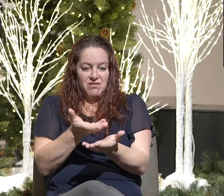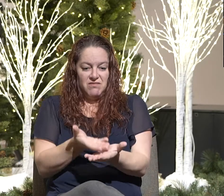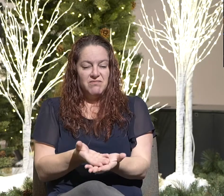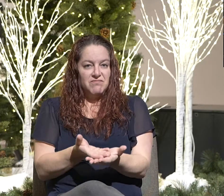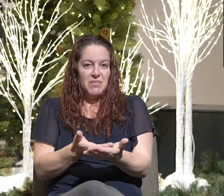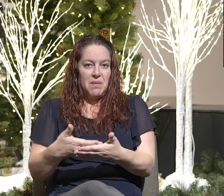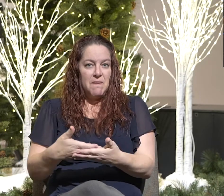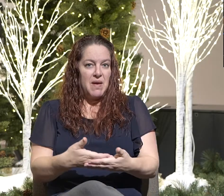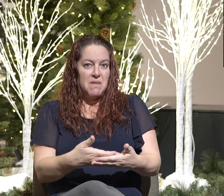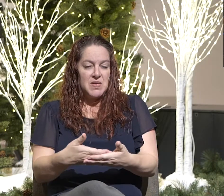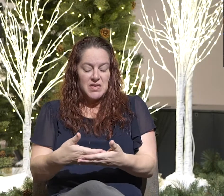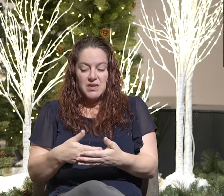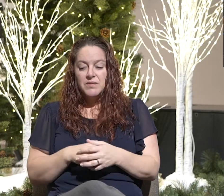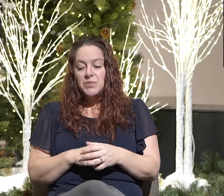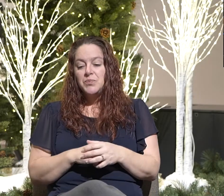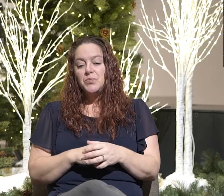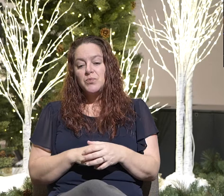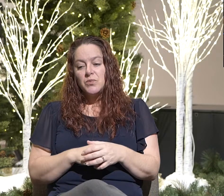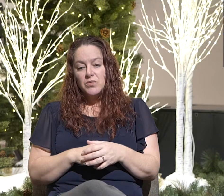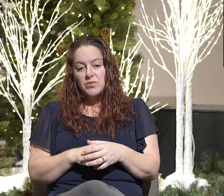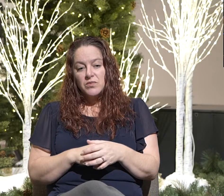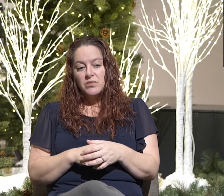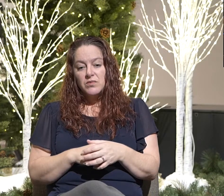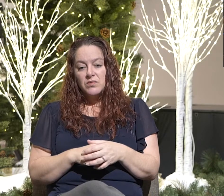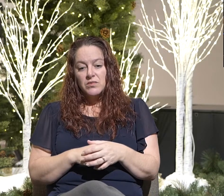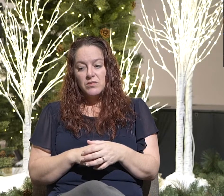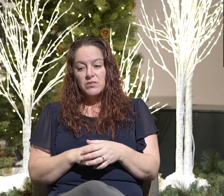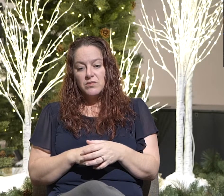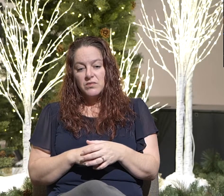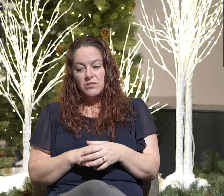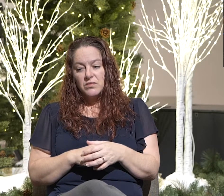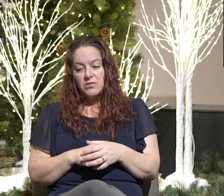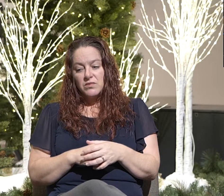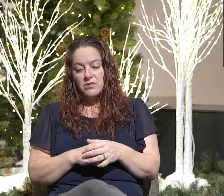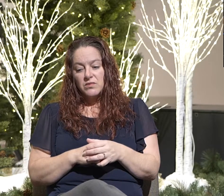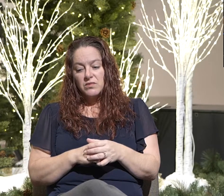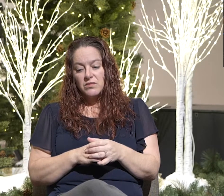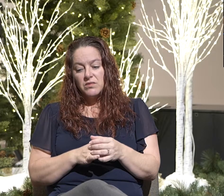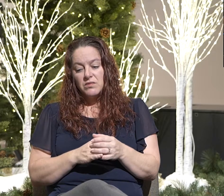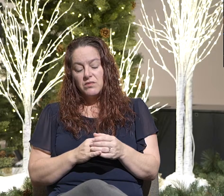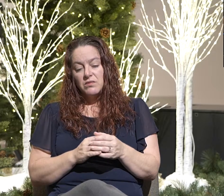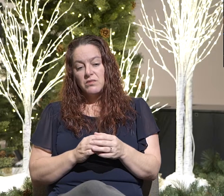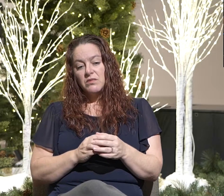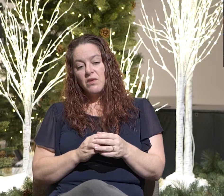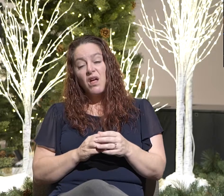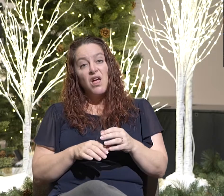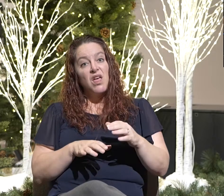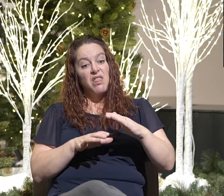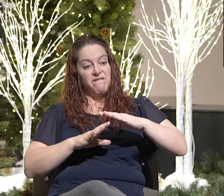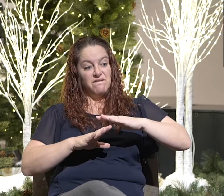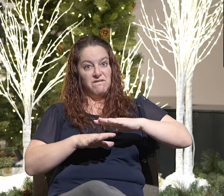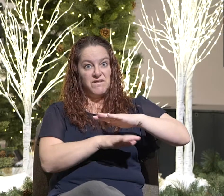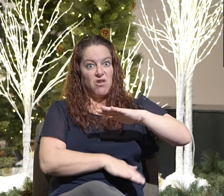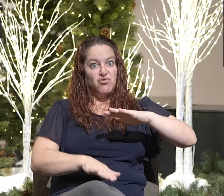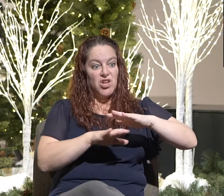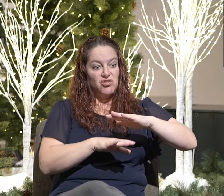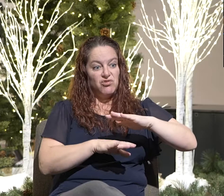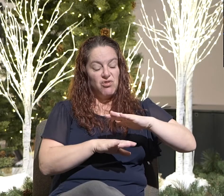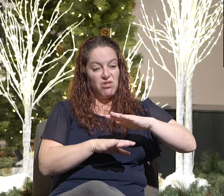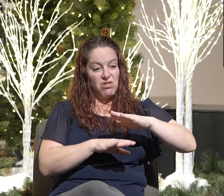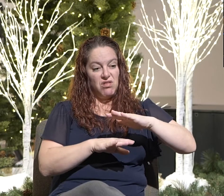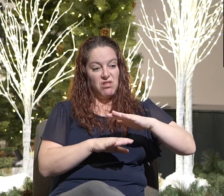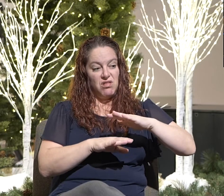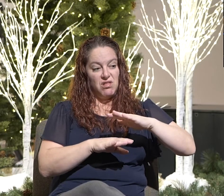And to the extent, at a fundamental level, that this love story shapes your worldview,